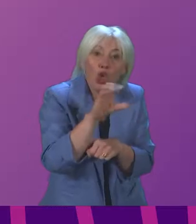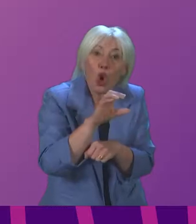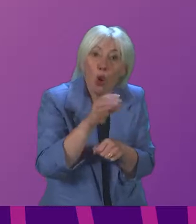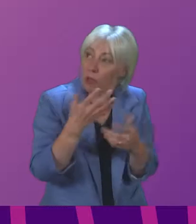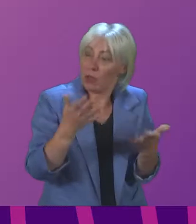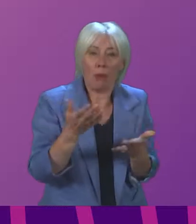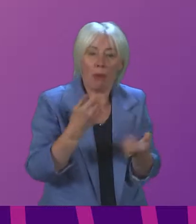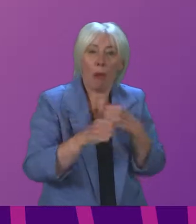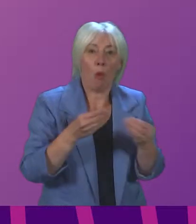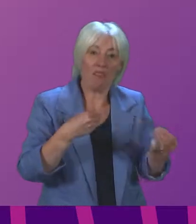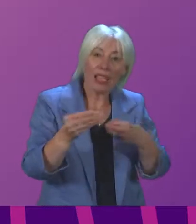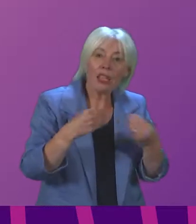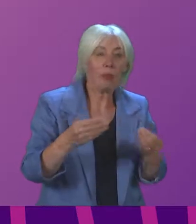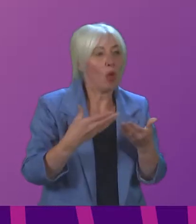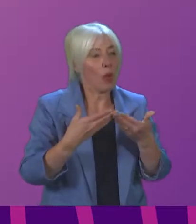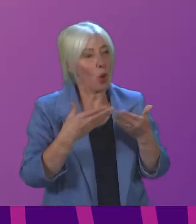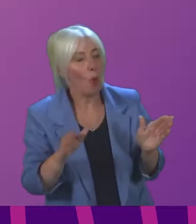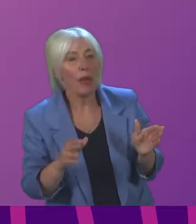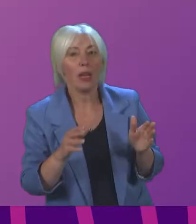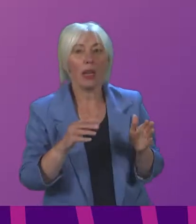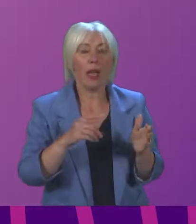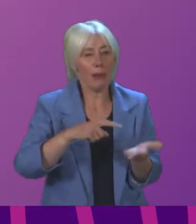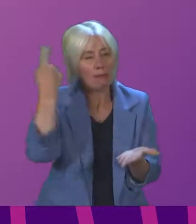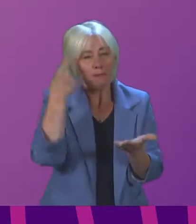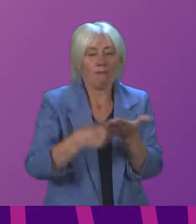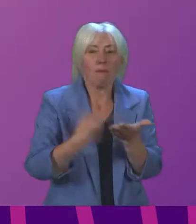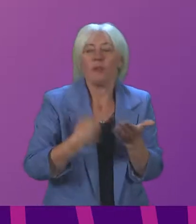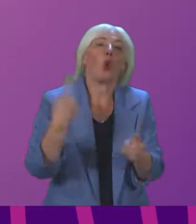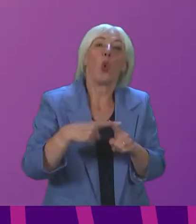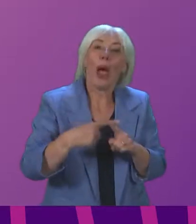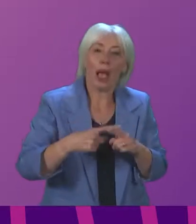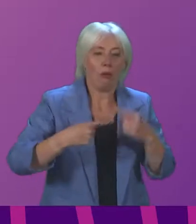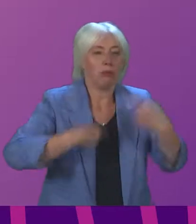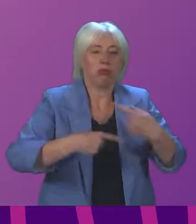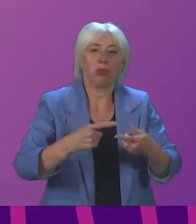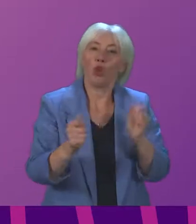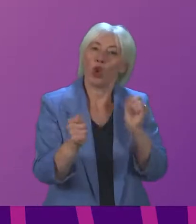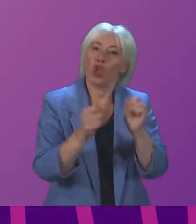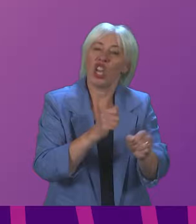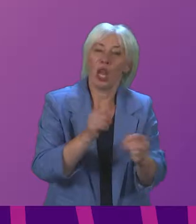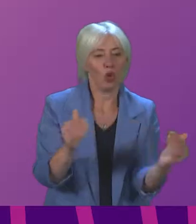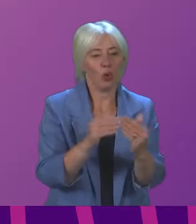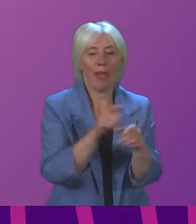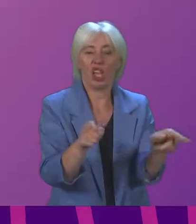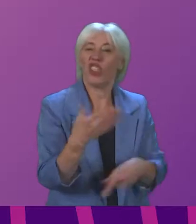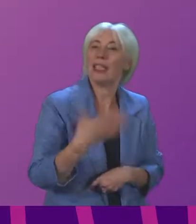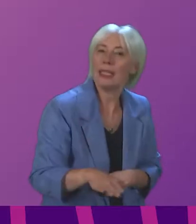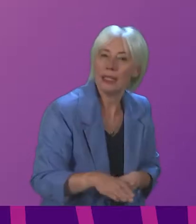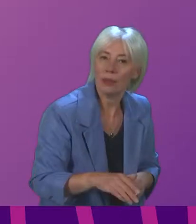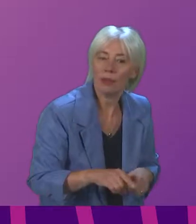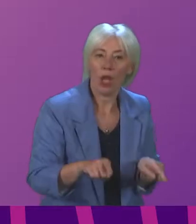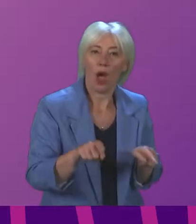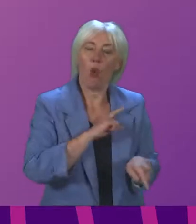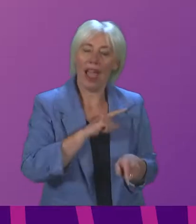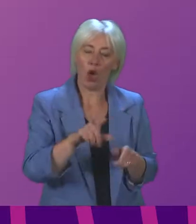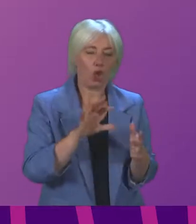becoming more flexible, making their decisions more quickly and responding to changes in consumer demands. Indeed, their connection with local